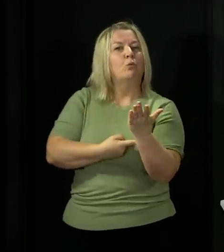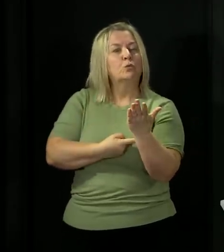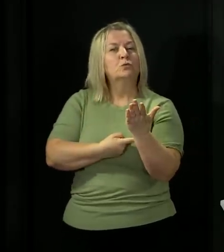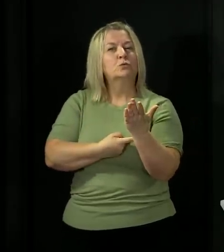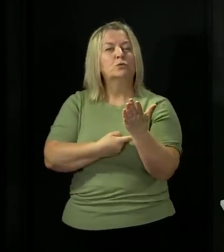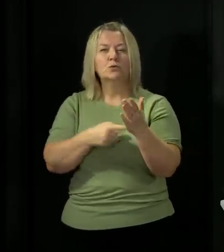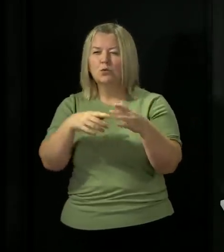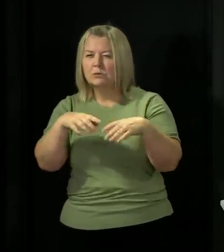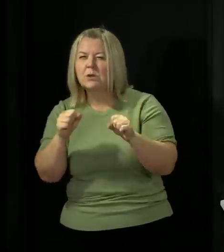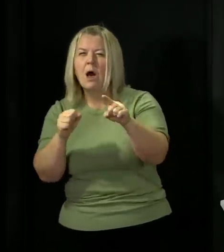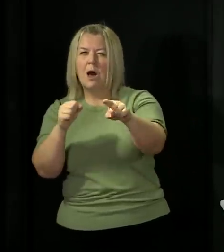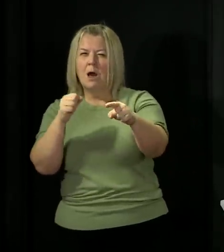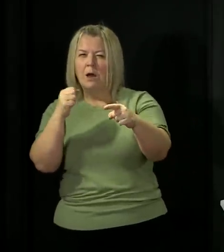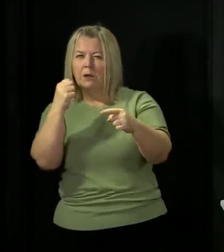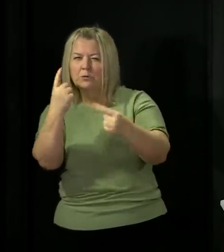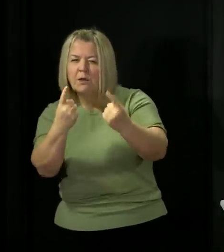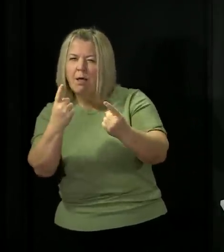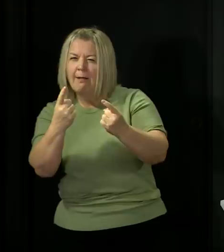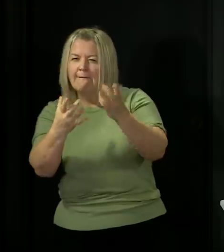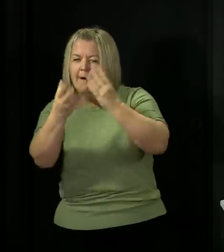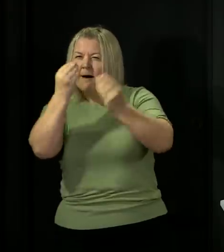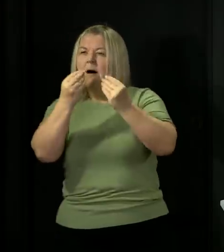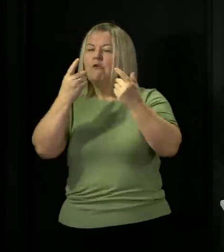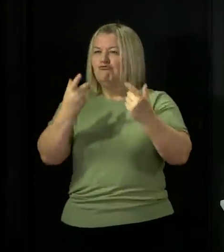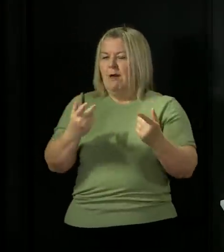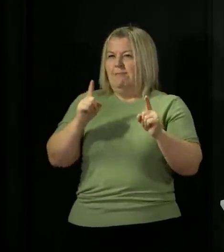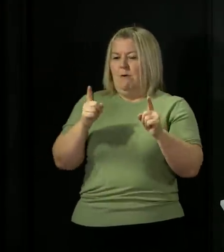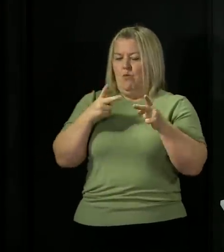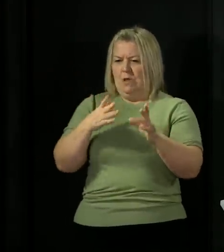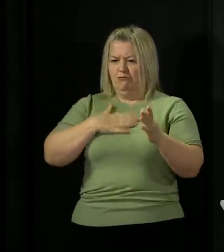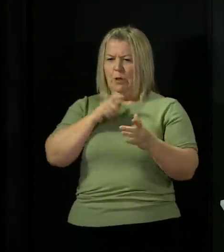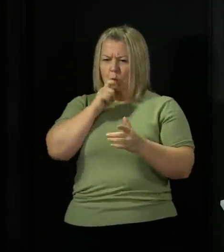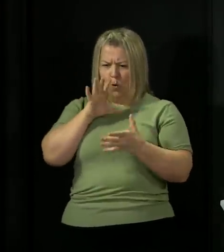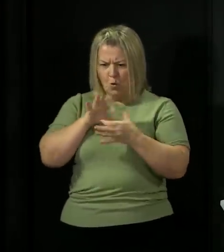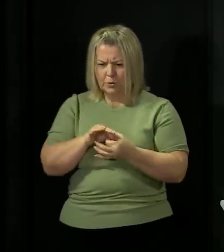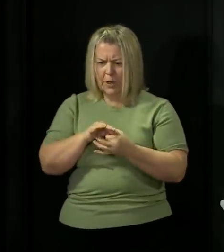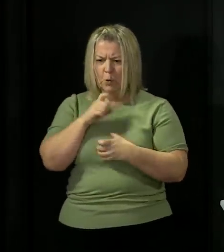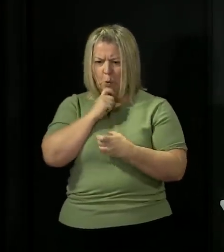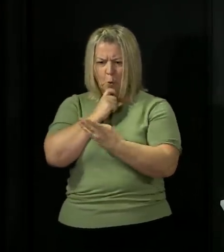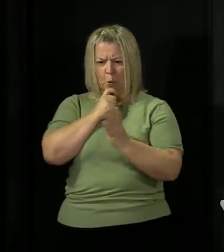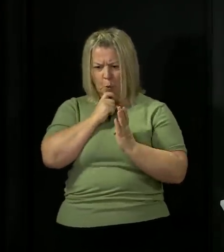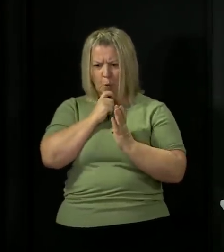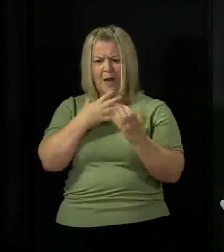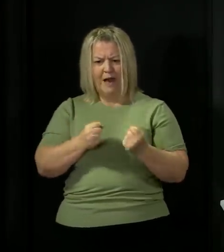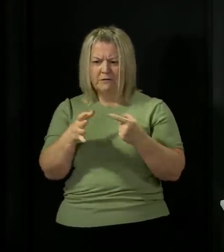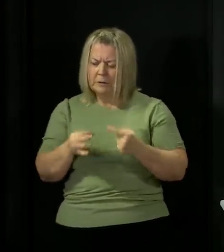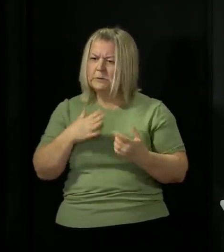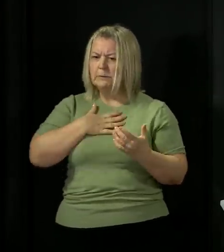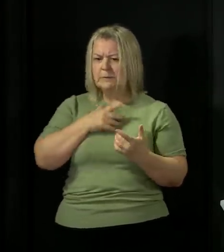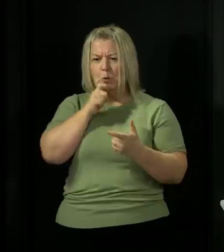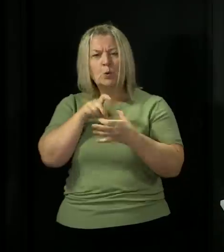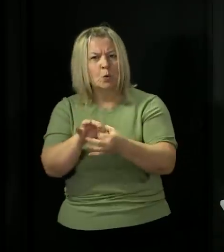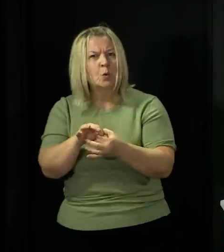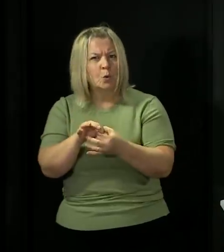your knowledge of and confidence in such an approach now as part of that grown-up conversation you know that I'm keen to have.